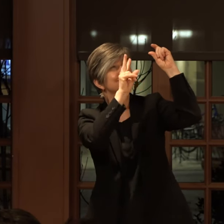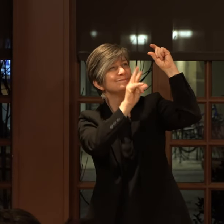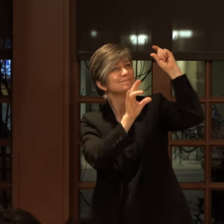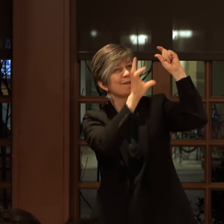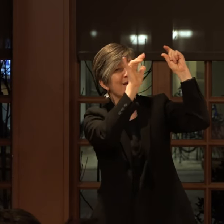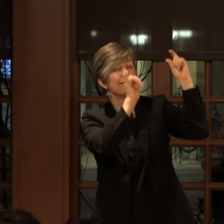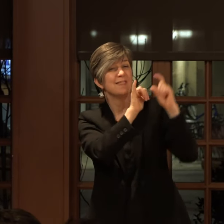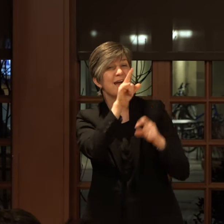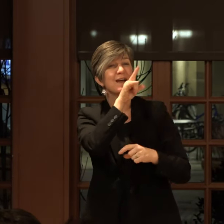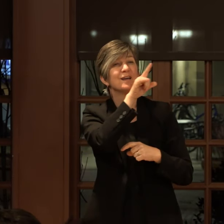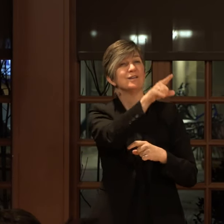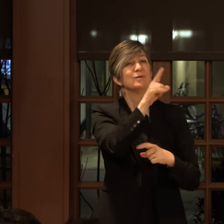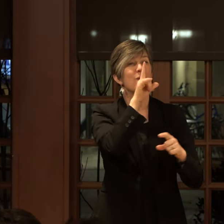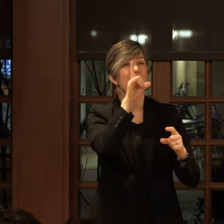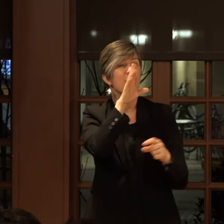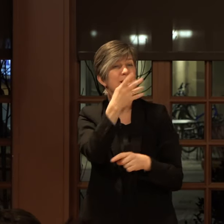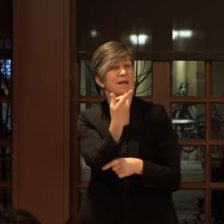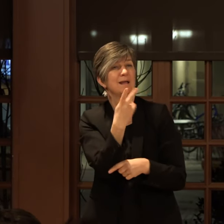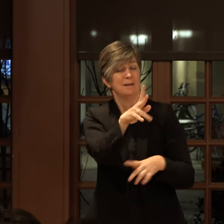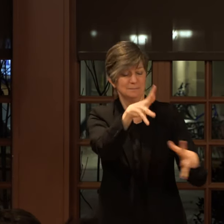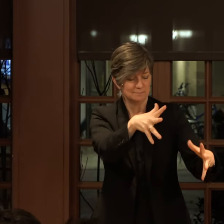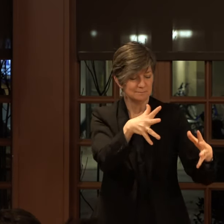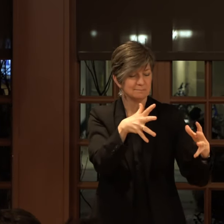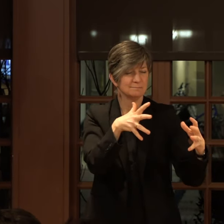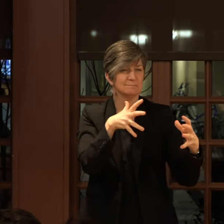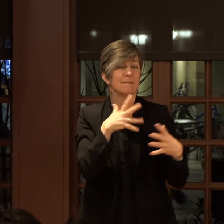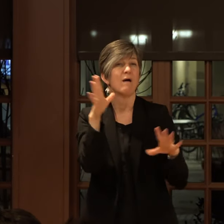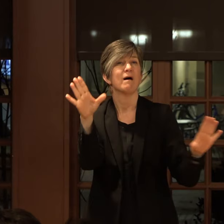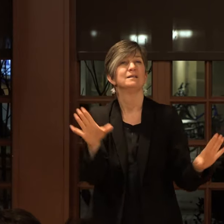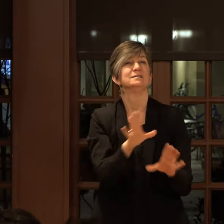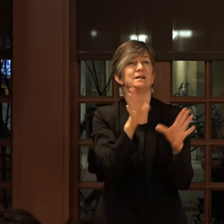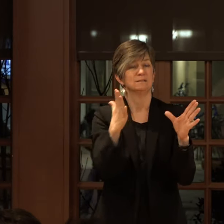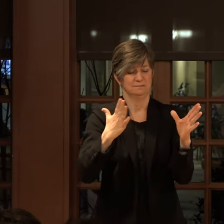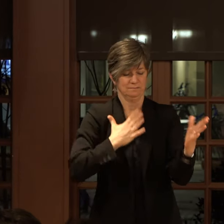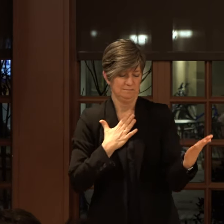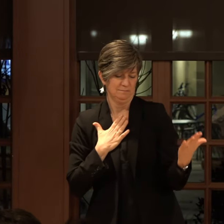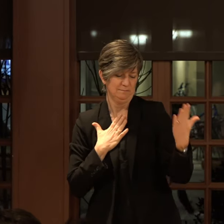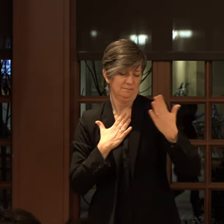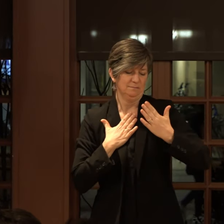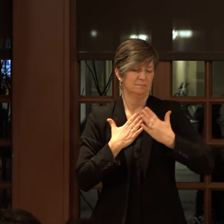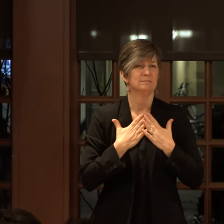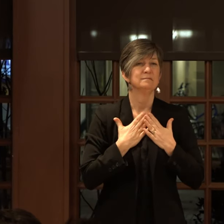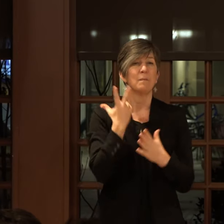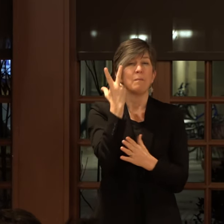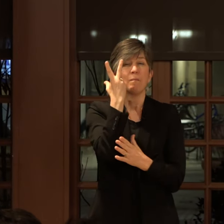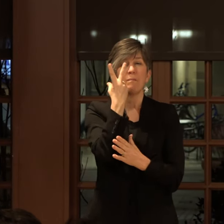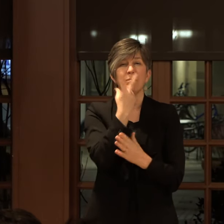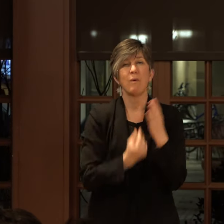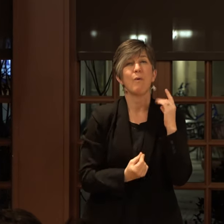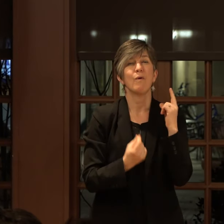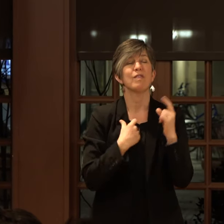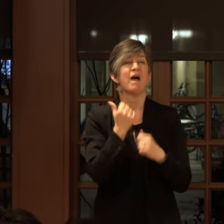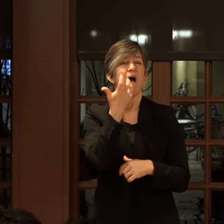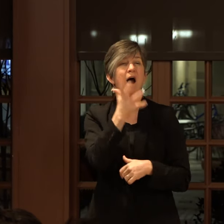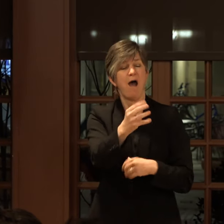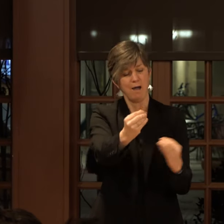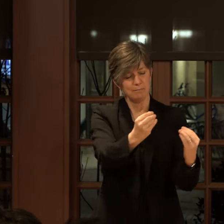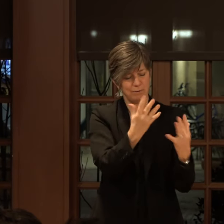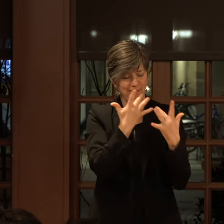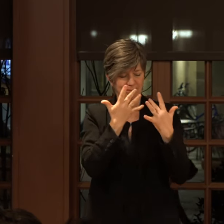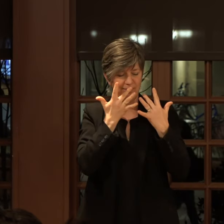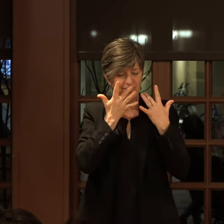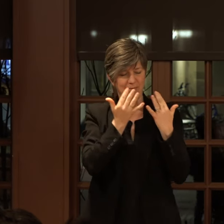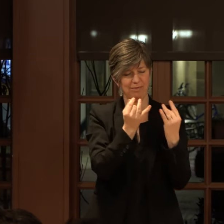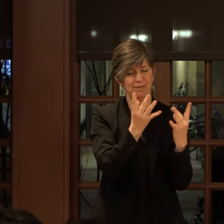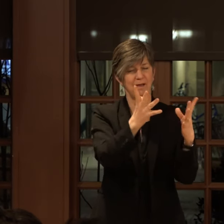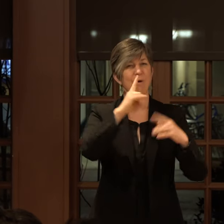Your hips return. It's Sunday. Or so you say. Both hands on my chest. And hot breath is the only hymn